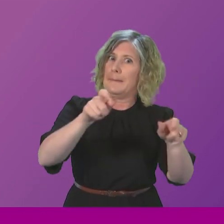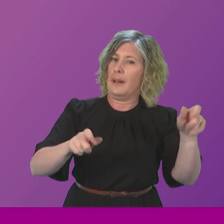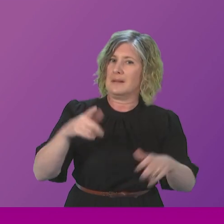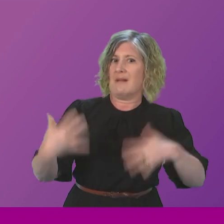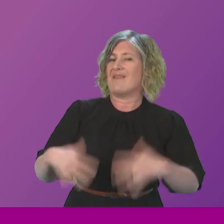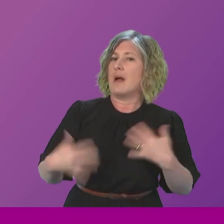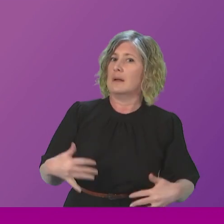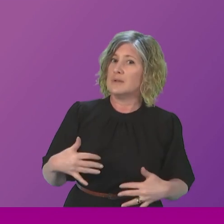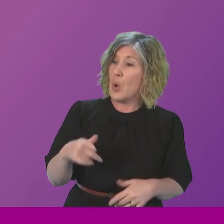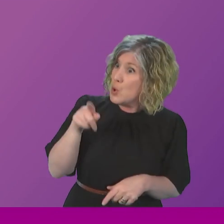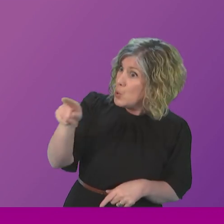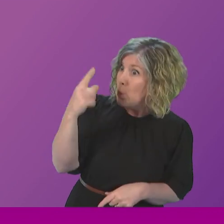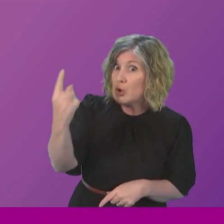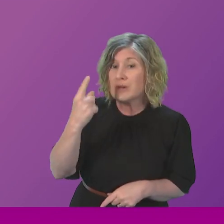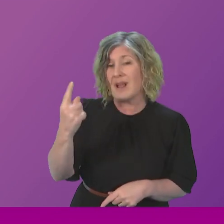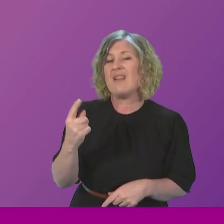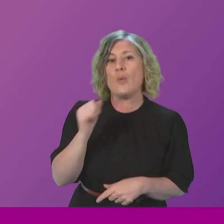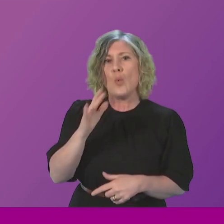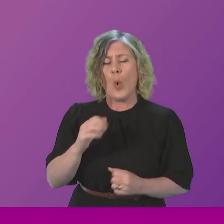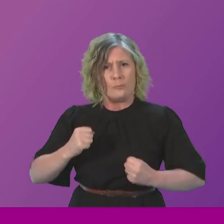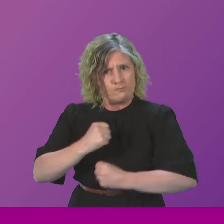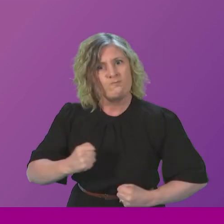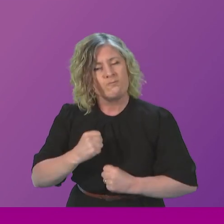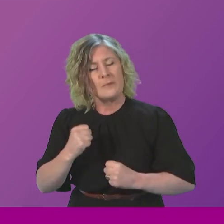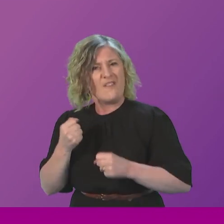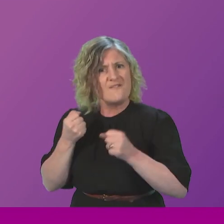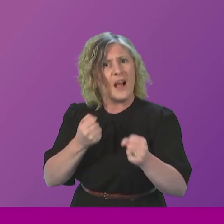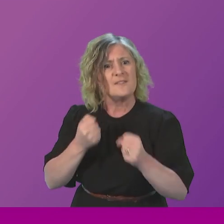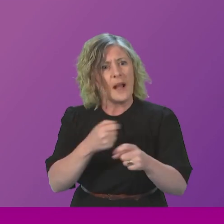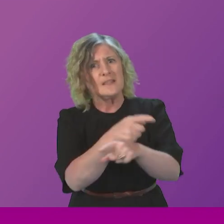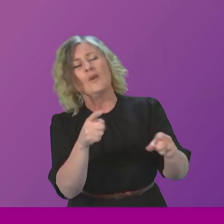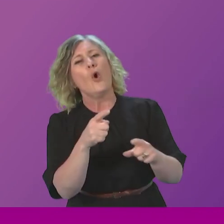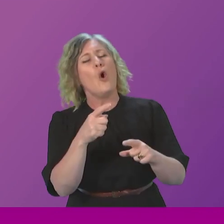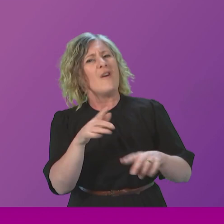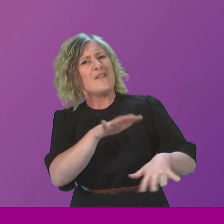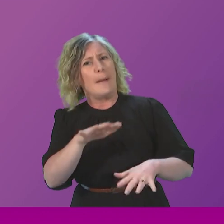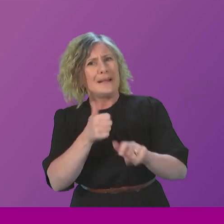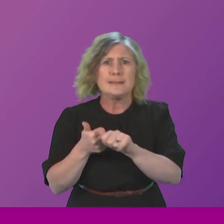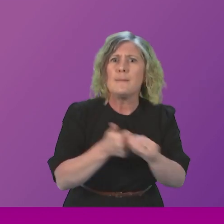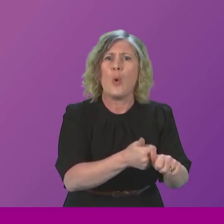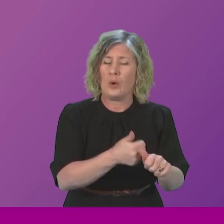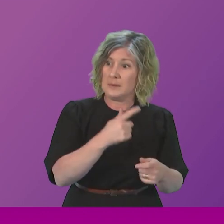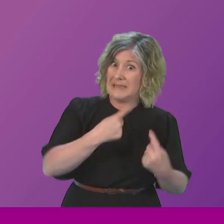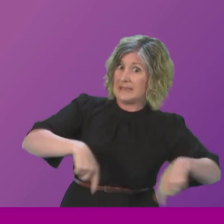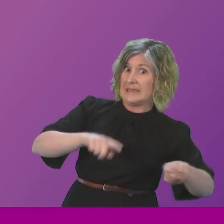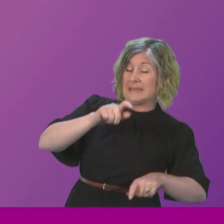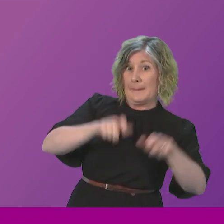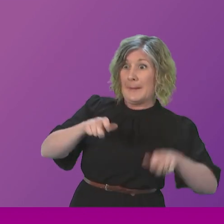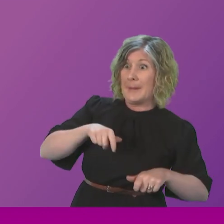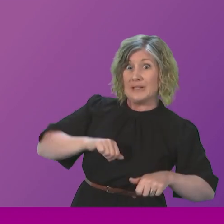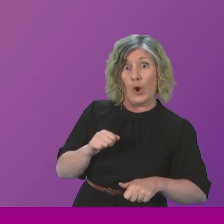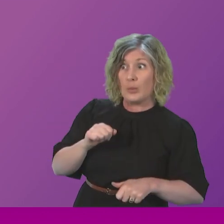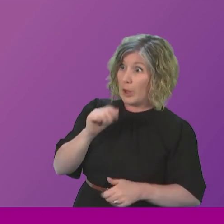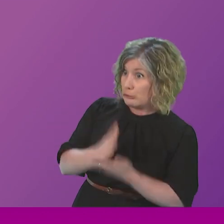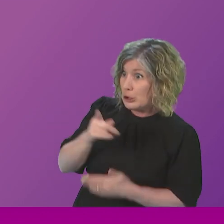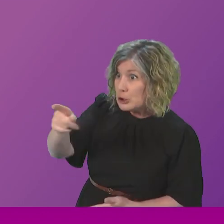you are too weak to stand up for these grieving families fighting for justice, how can the people of Scotland trust you to stand up for them